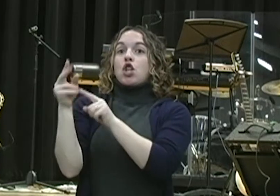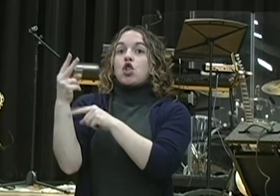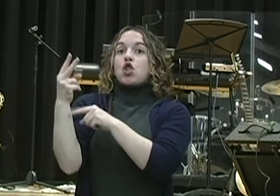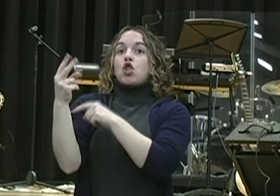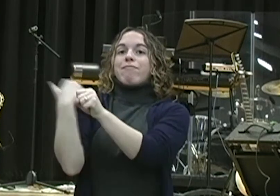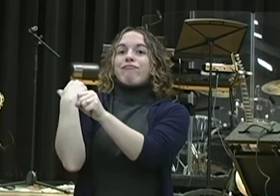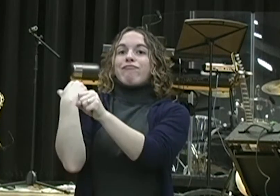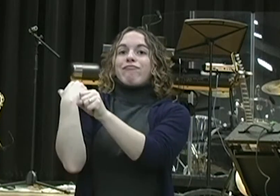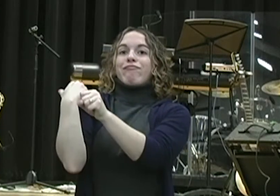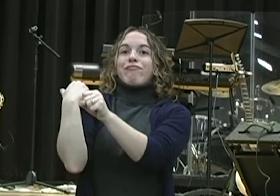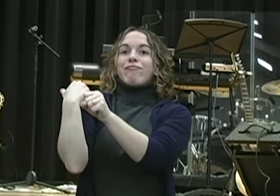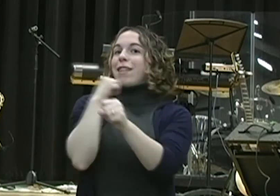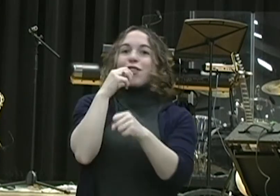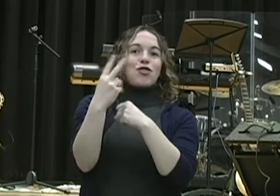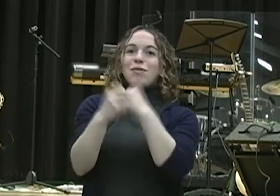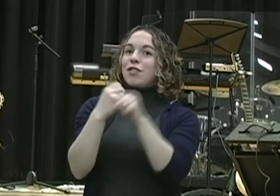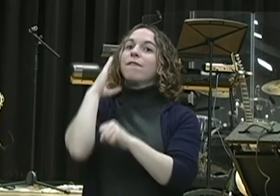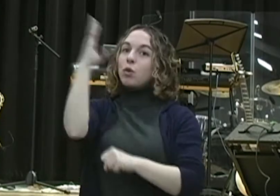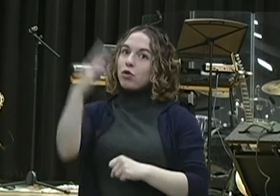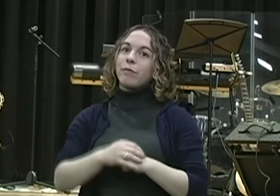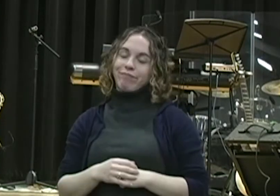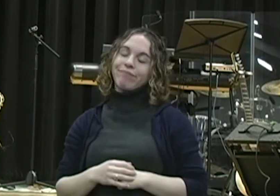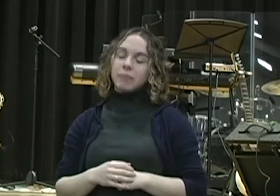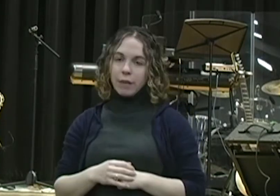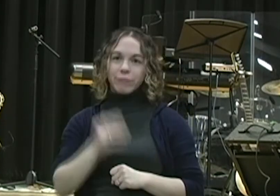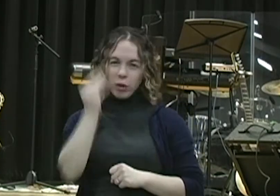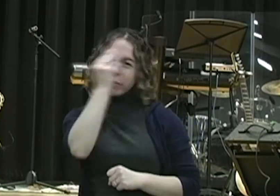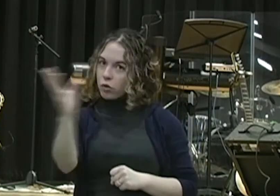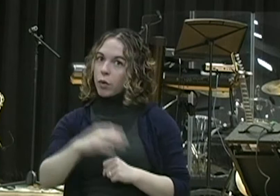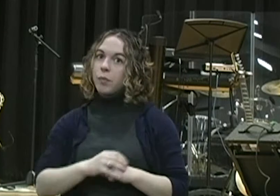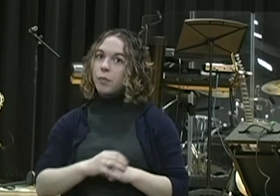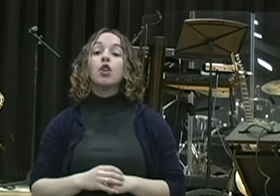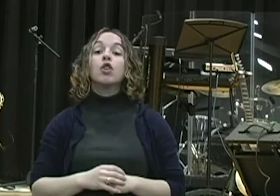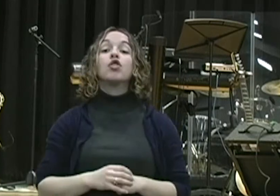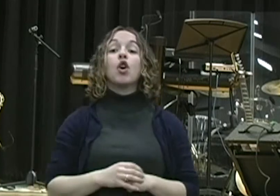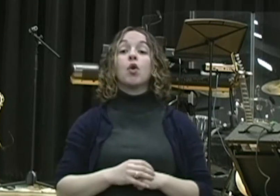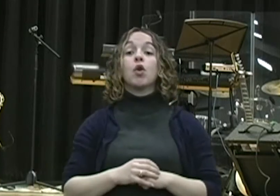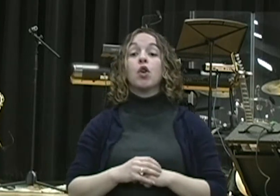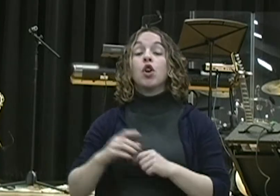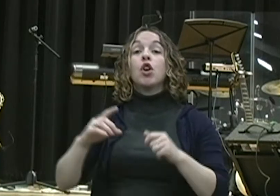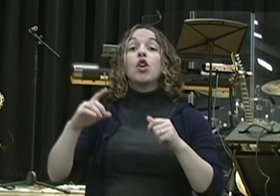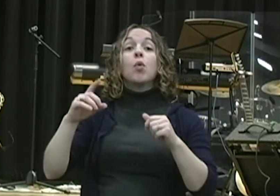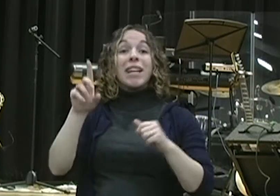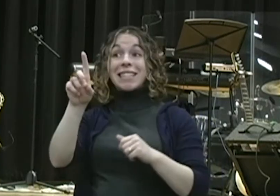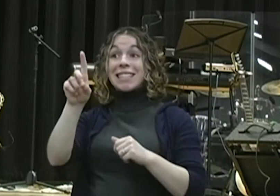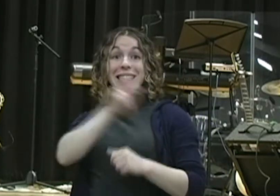same king, but now we're going to the first year. The first year the king of Darius was made king. In the first year of his reign, I, Daniel,